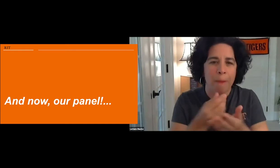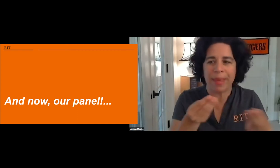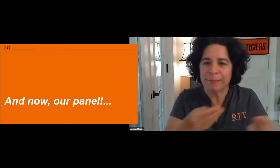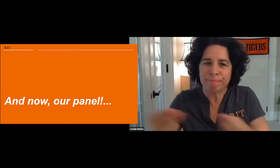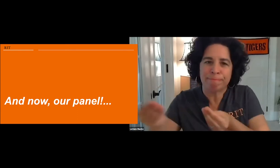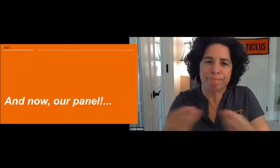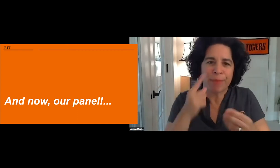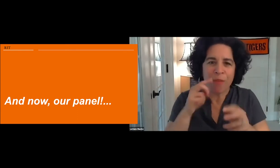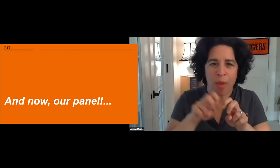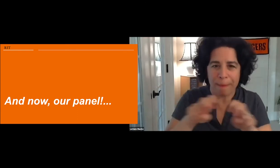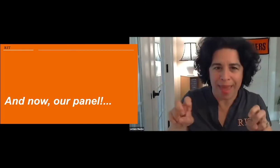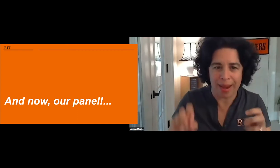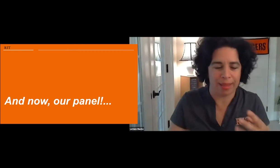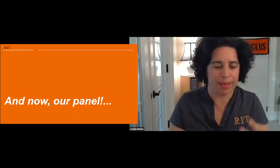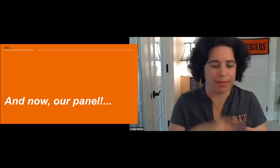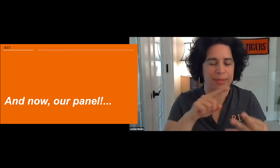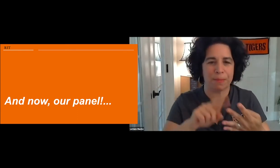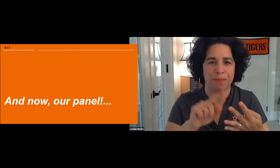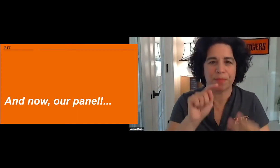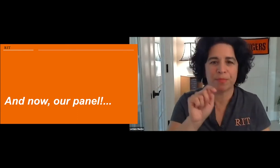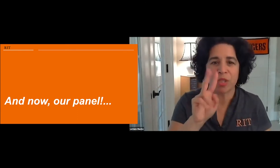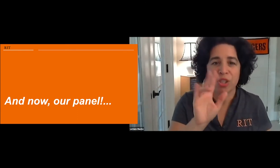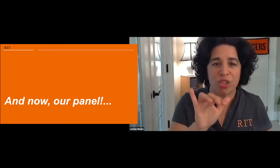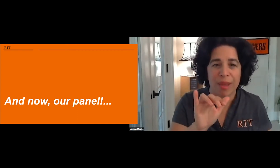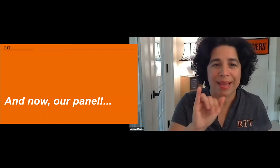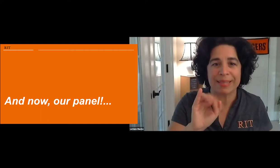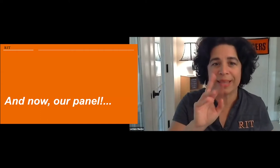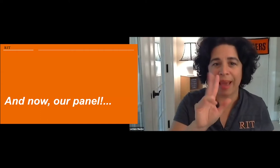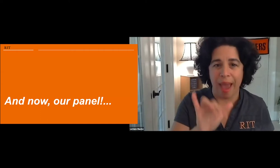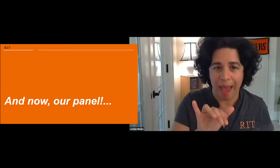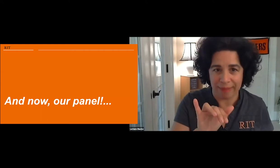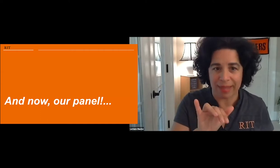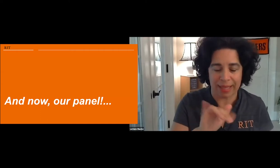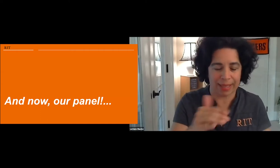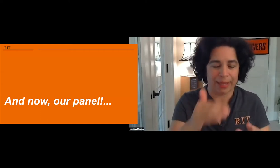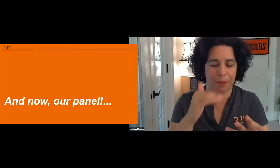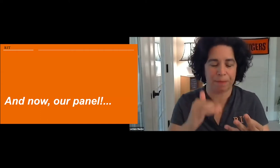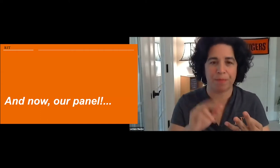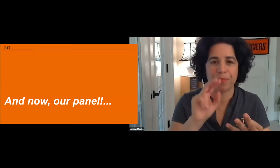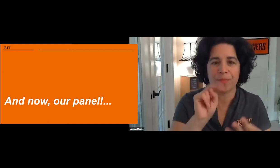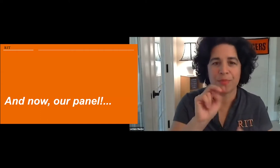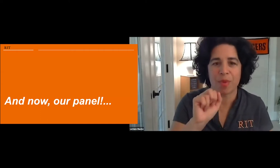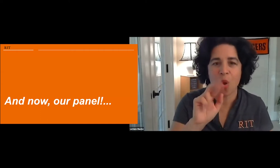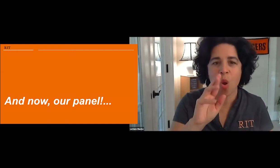this evening, leading the questions and asking our panelists those questions. We have Tracy Ivey.